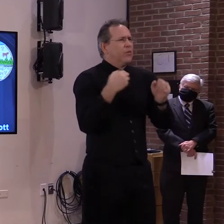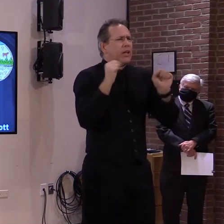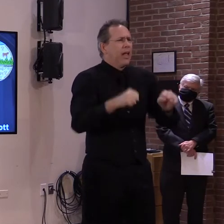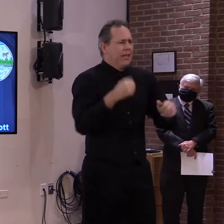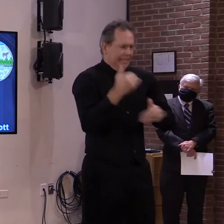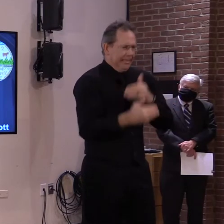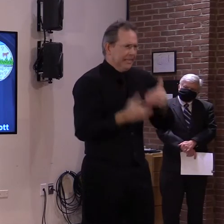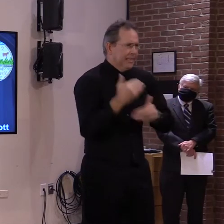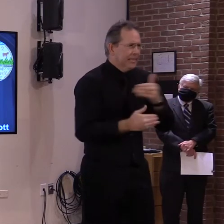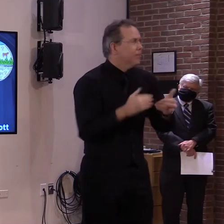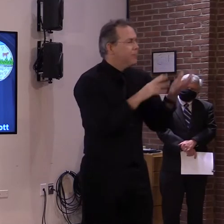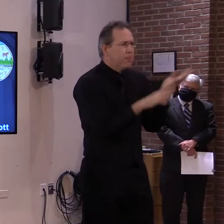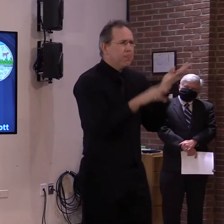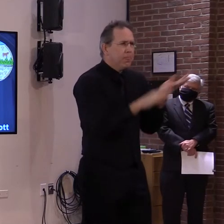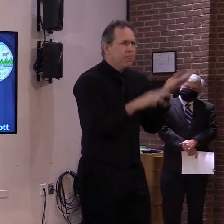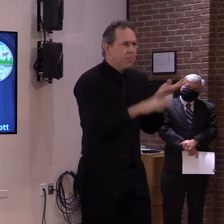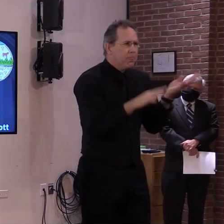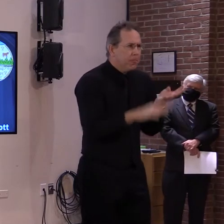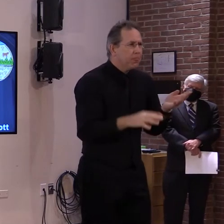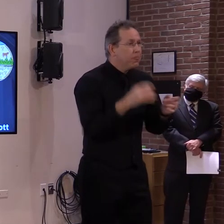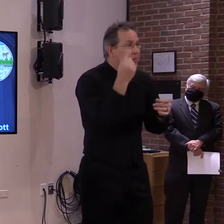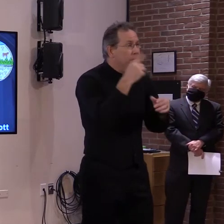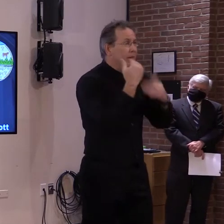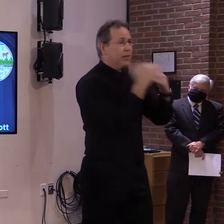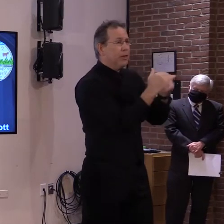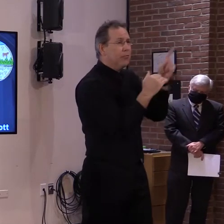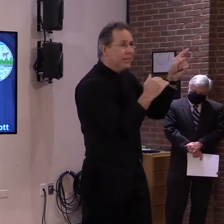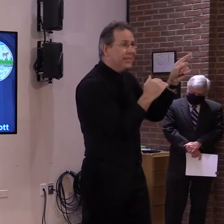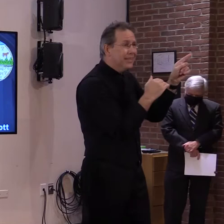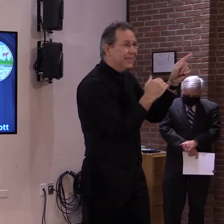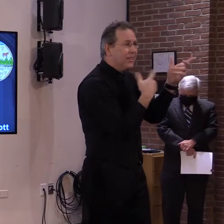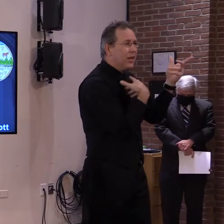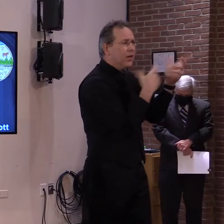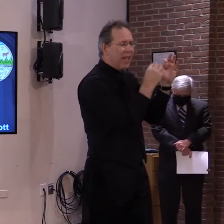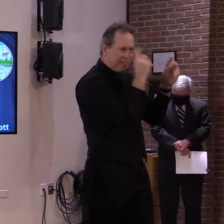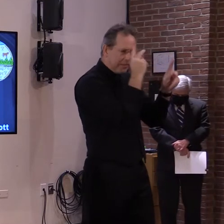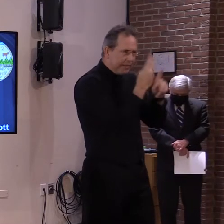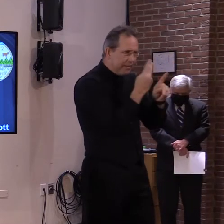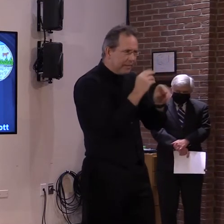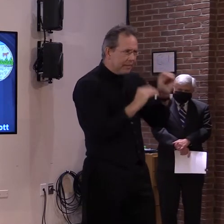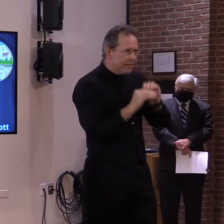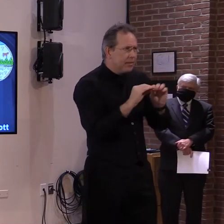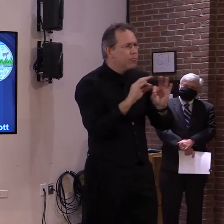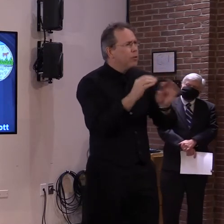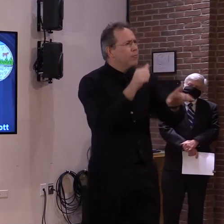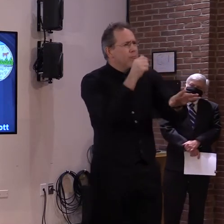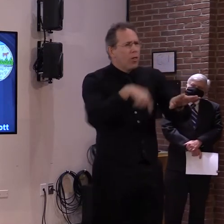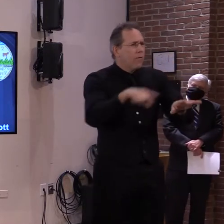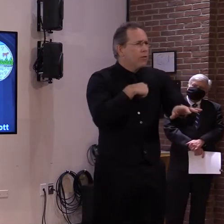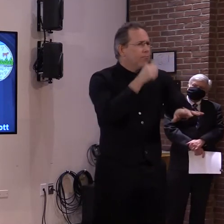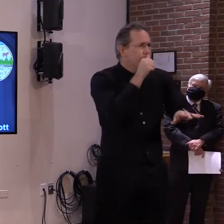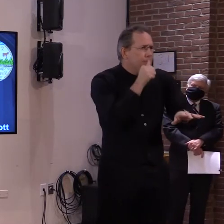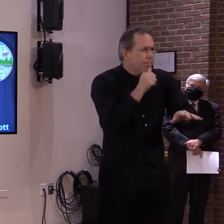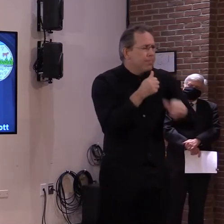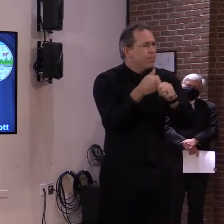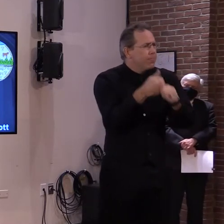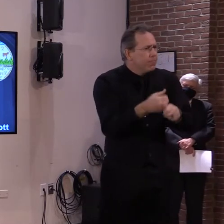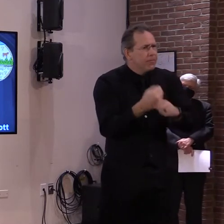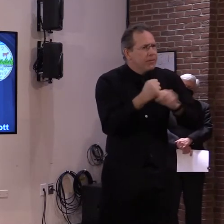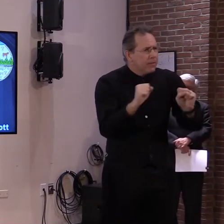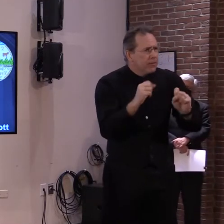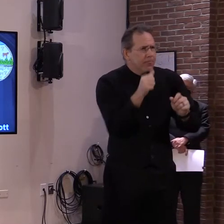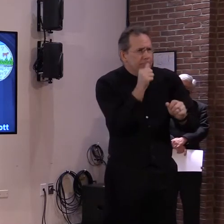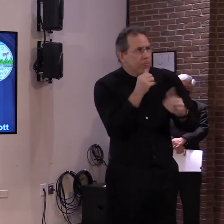few doses available, we need everyone to be patient. Finally, before I turn it over to Secretary